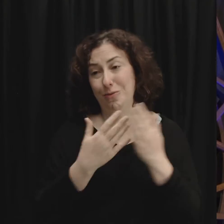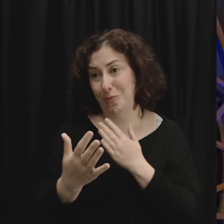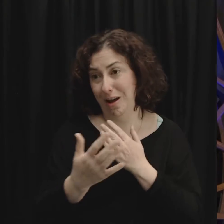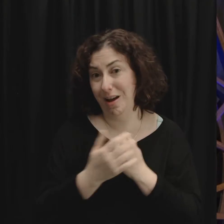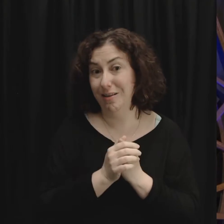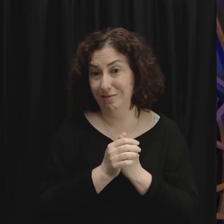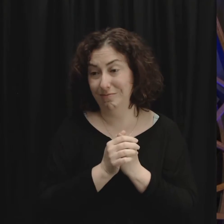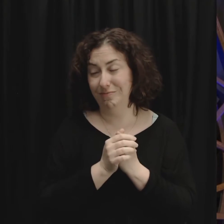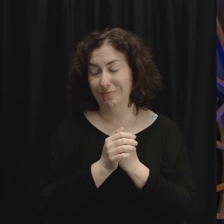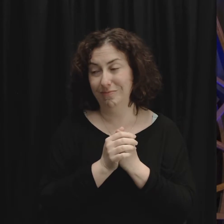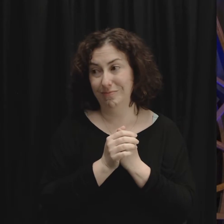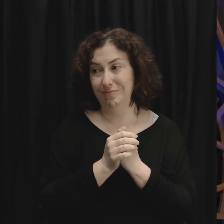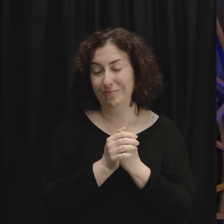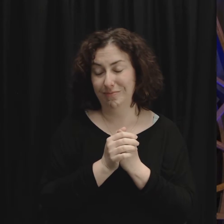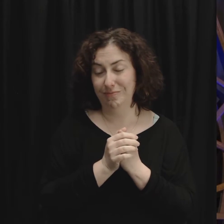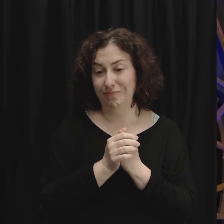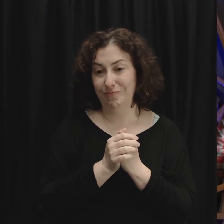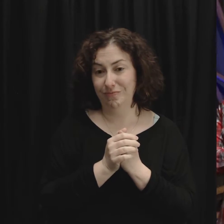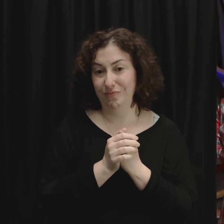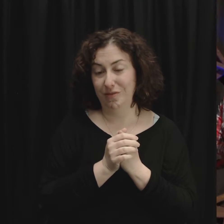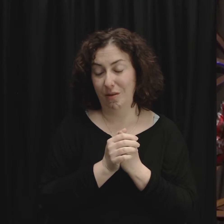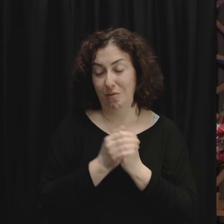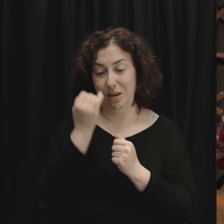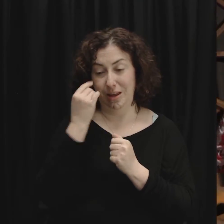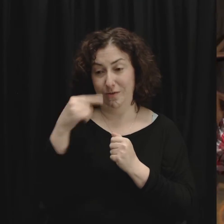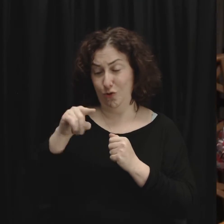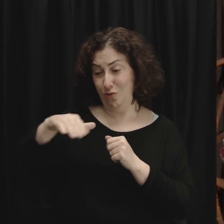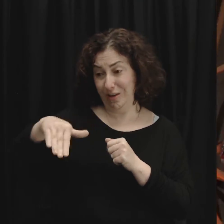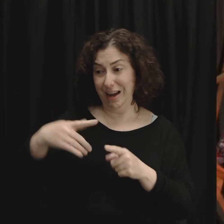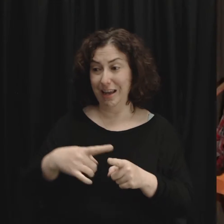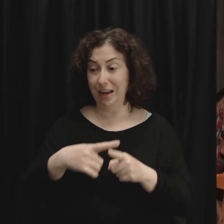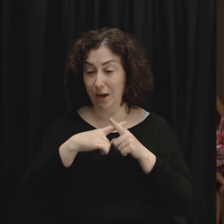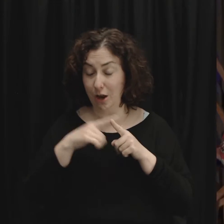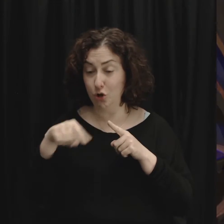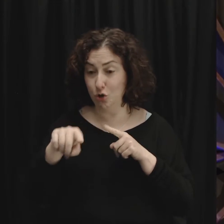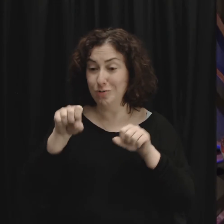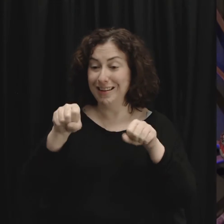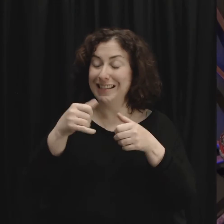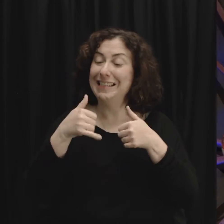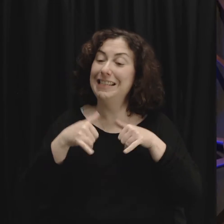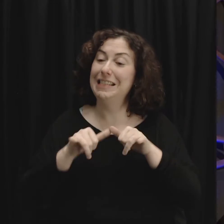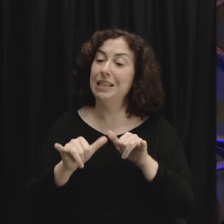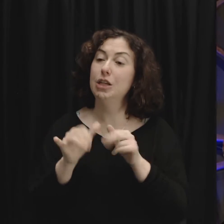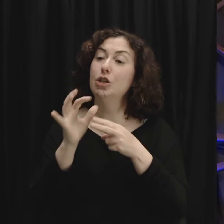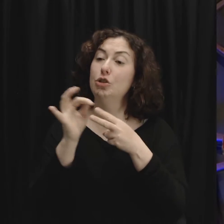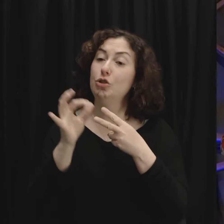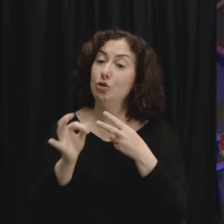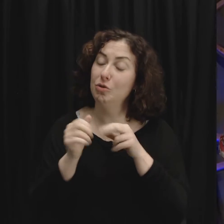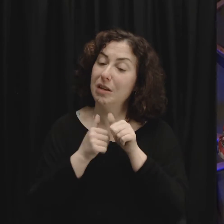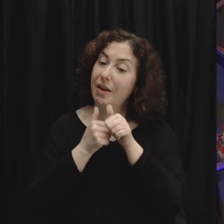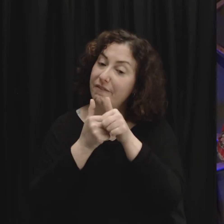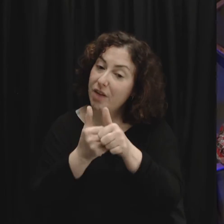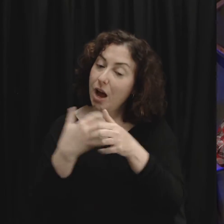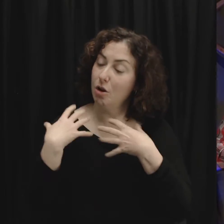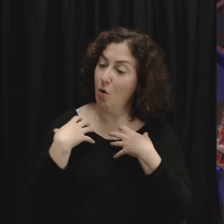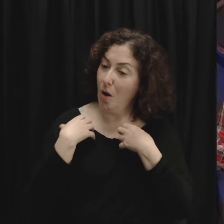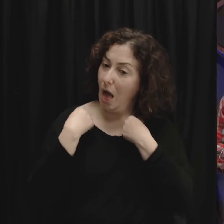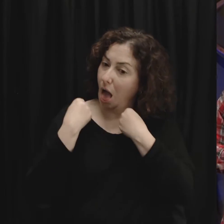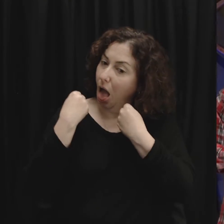choose to do some of those positive things, healthy ways of dealing with conflict and guess what? You'll get positive, healthy results